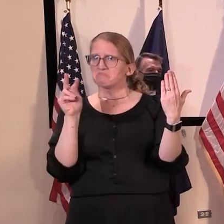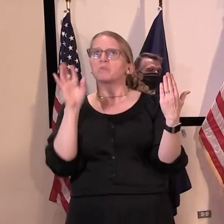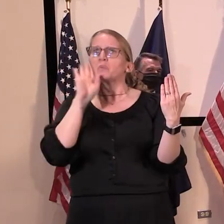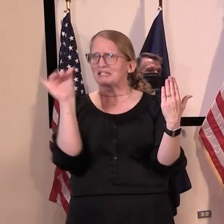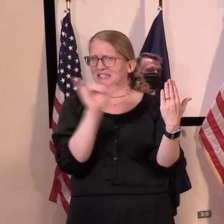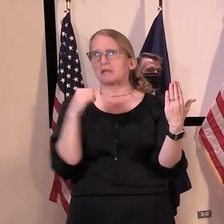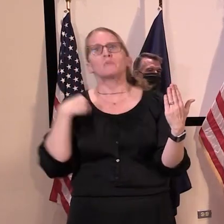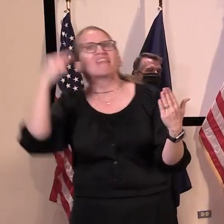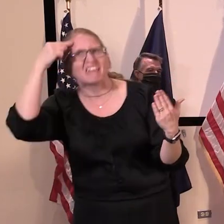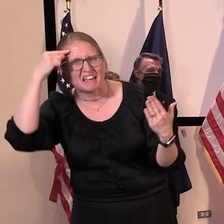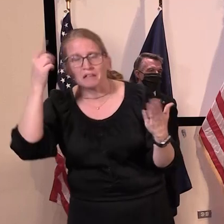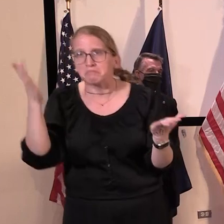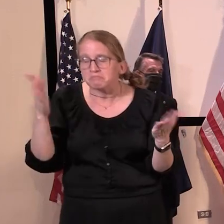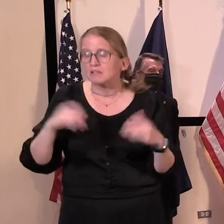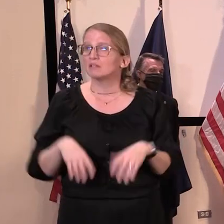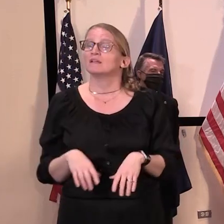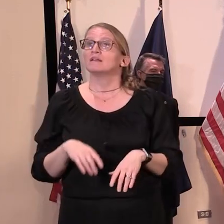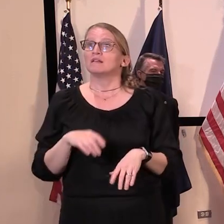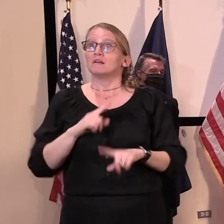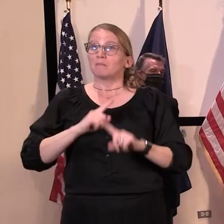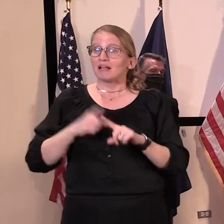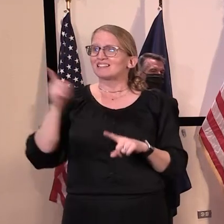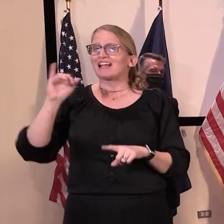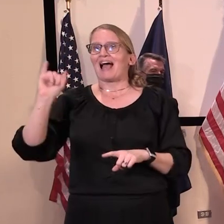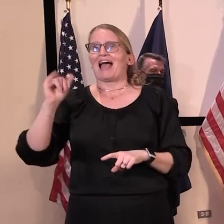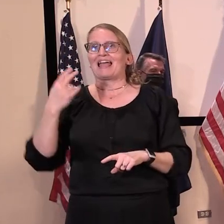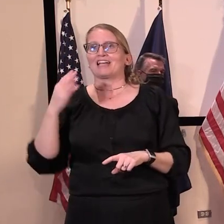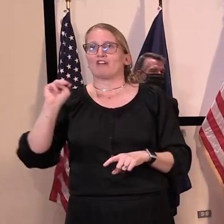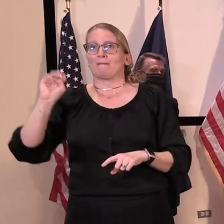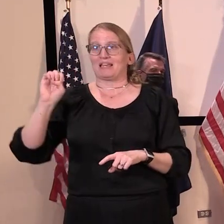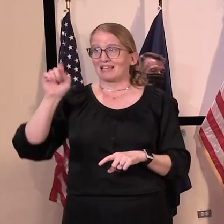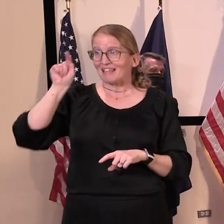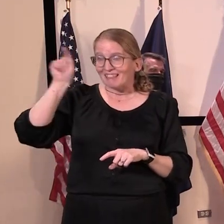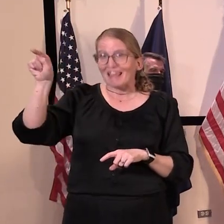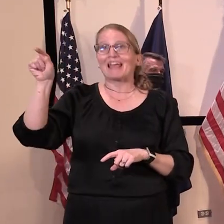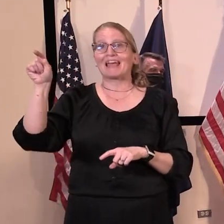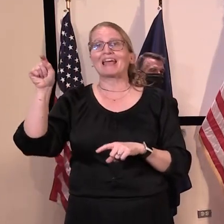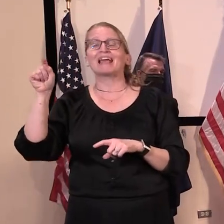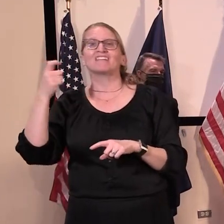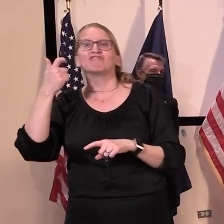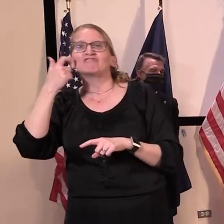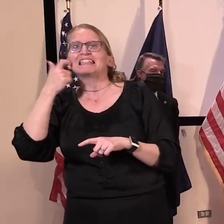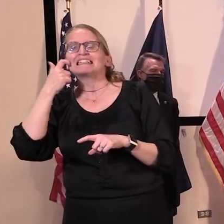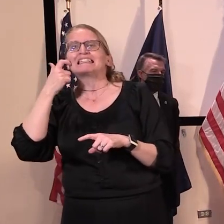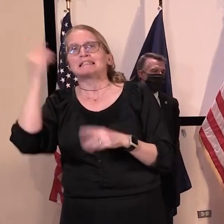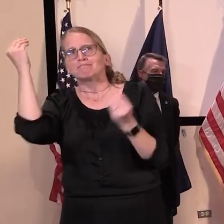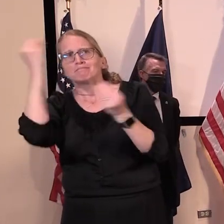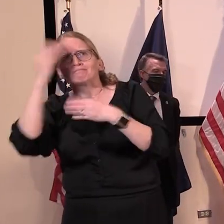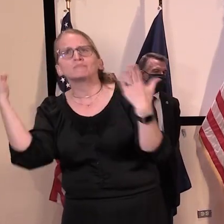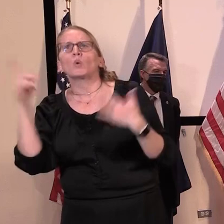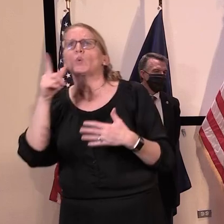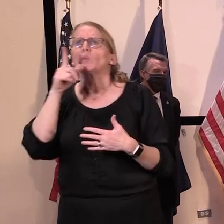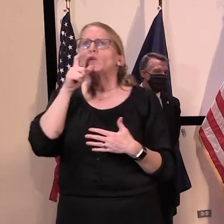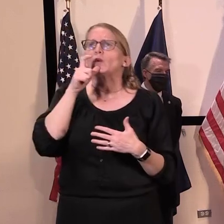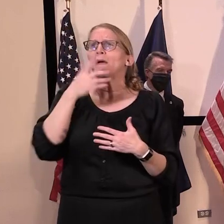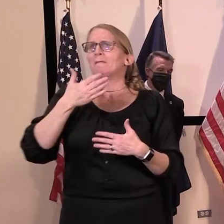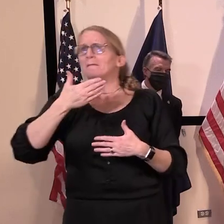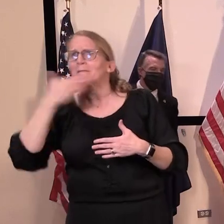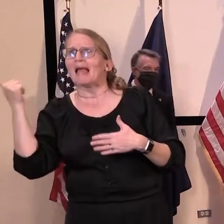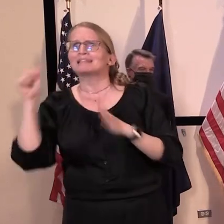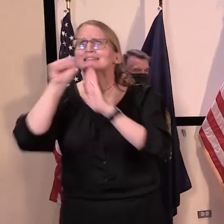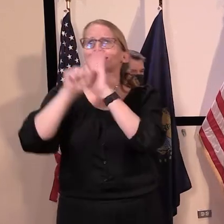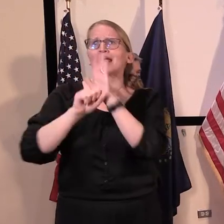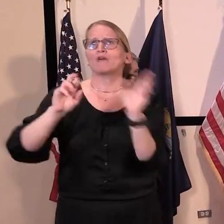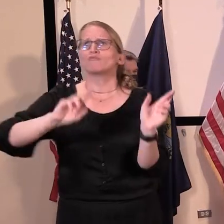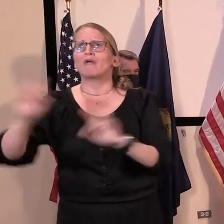We were also heartened to see that IHME included Vermont in a small grouping of states that are best positioned to reopening